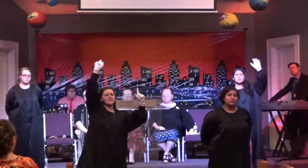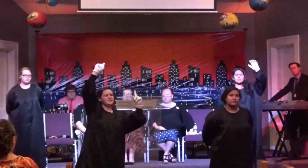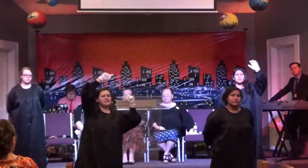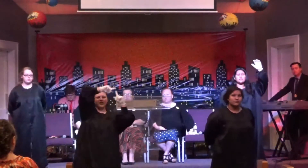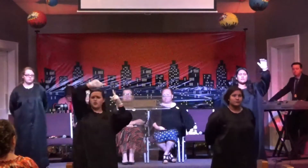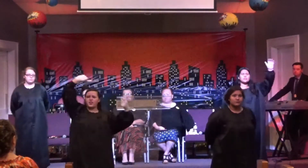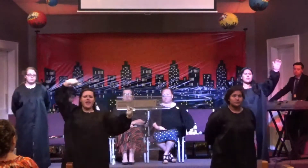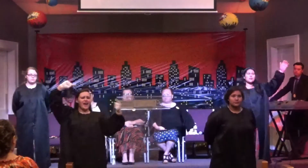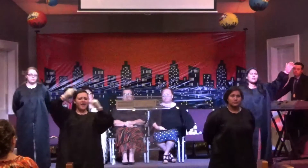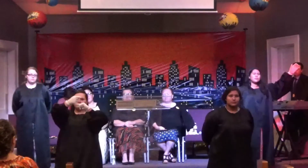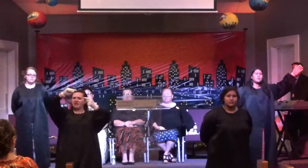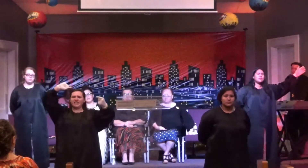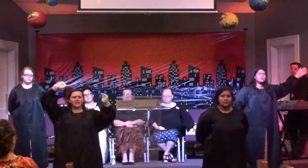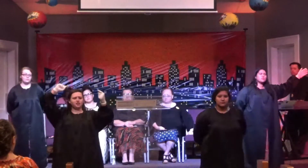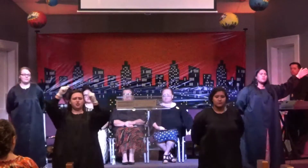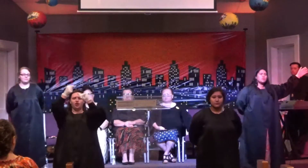Until they blister